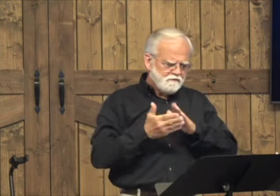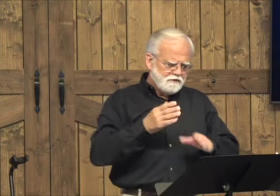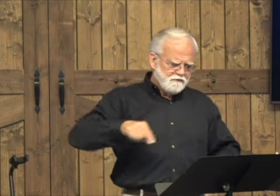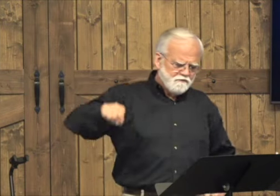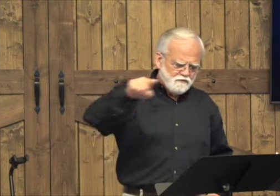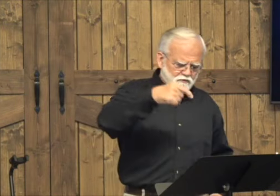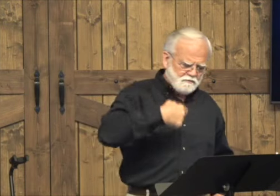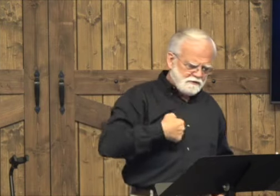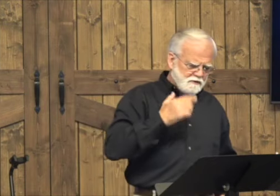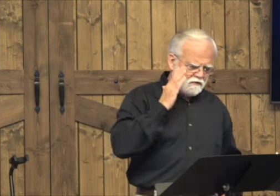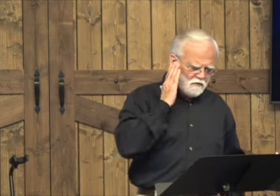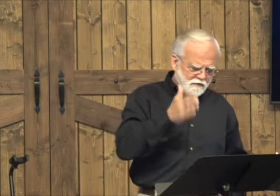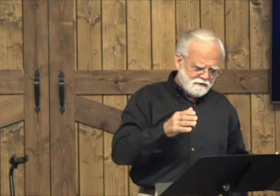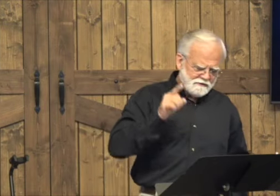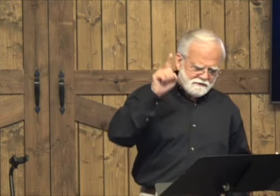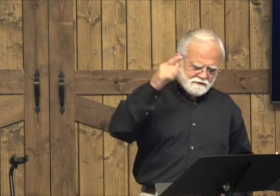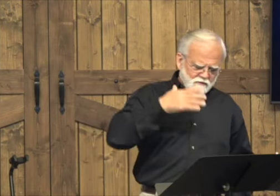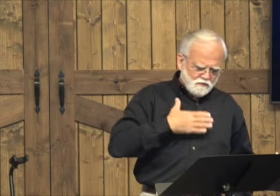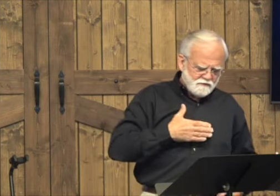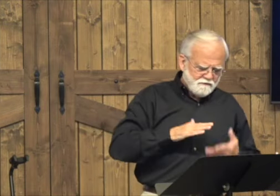He was willing to forgive us.